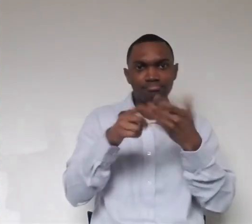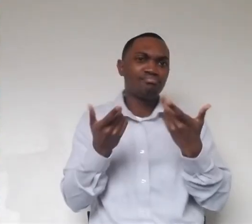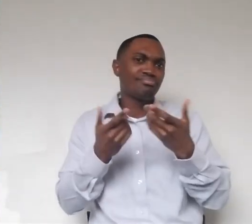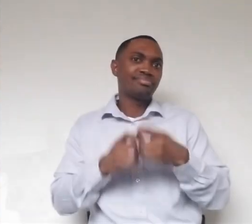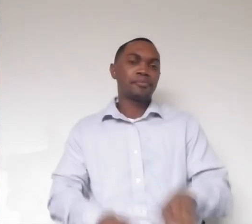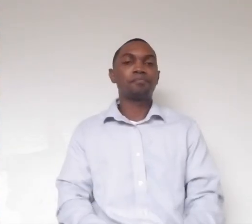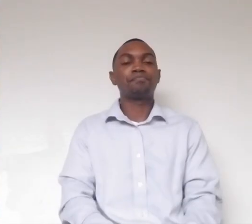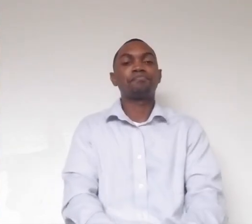my.